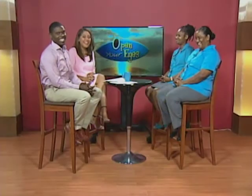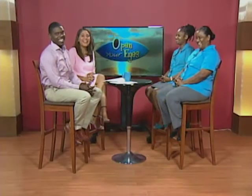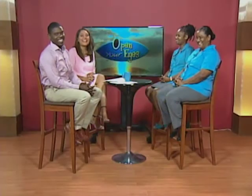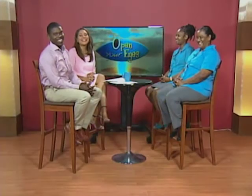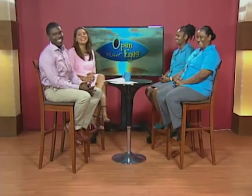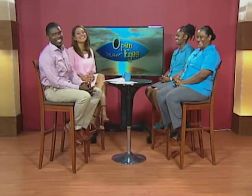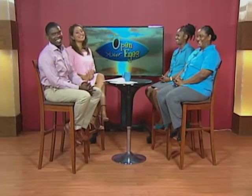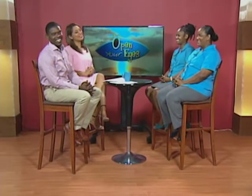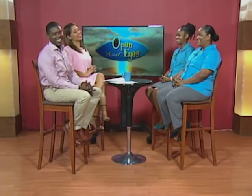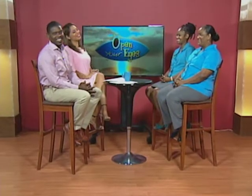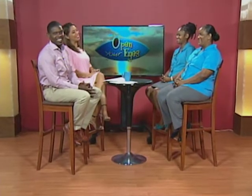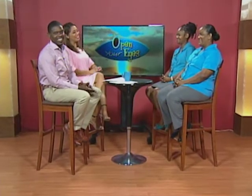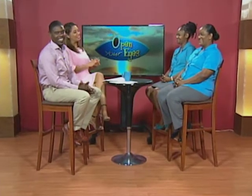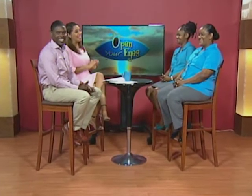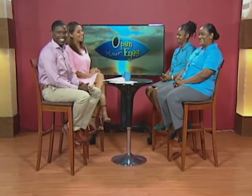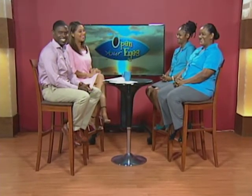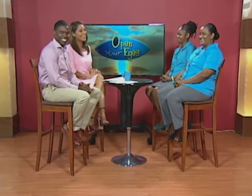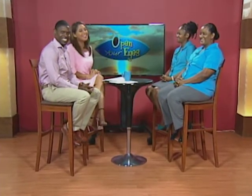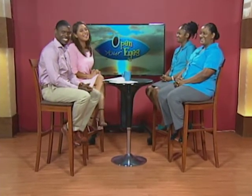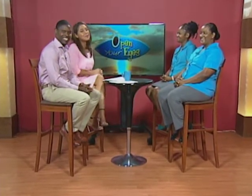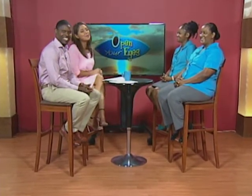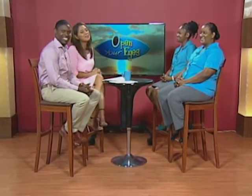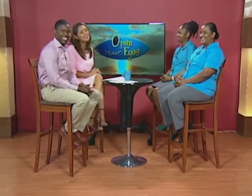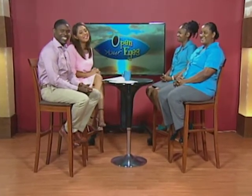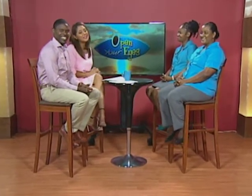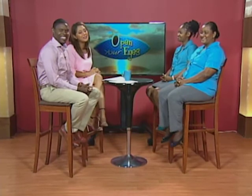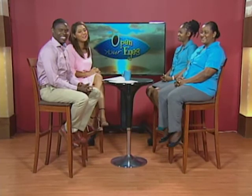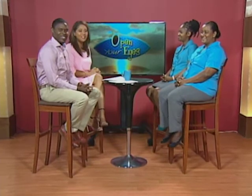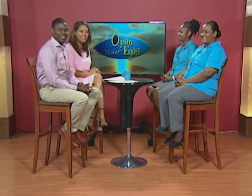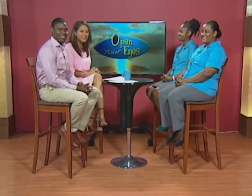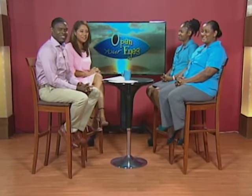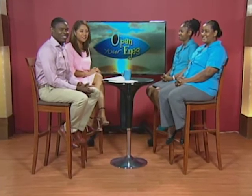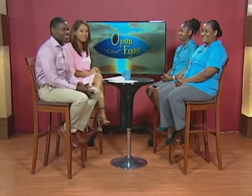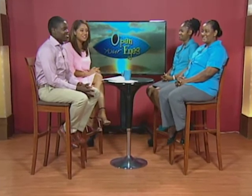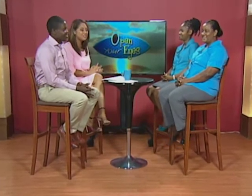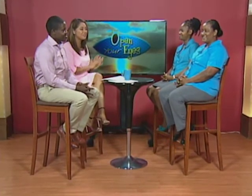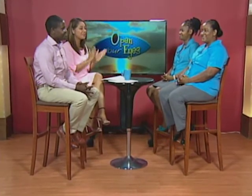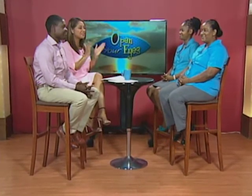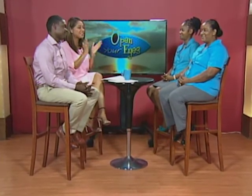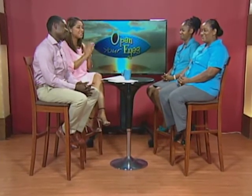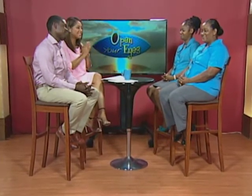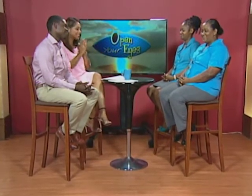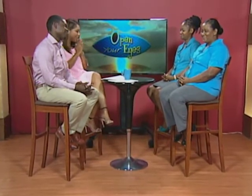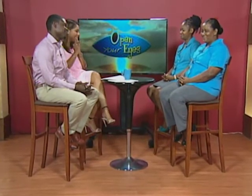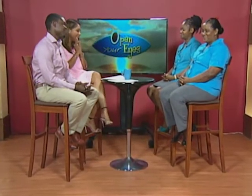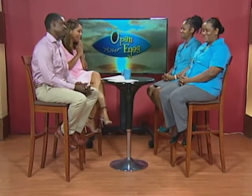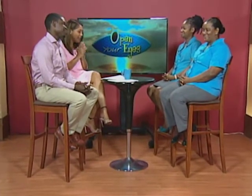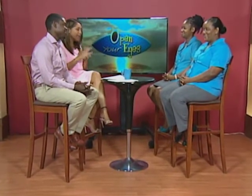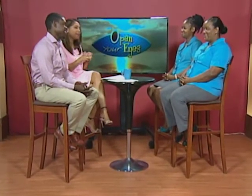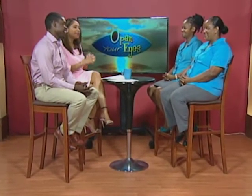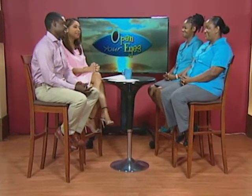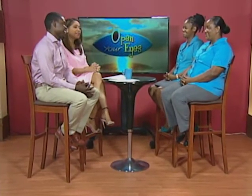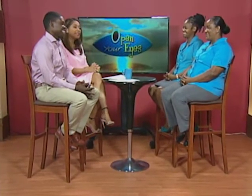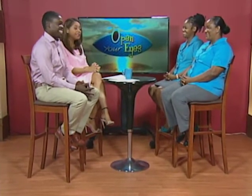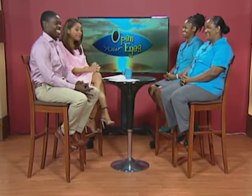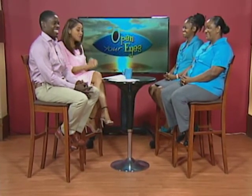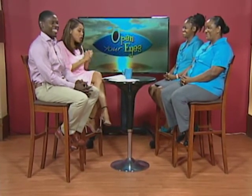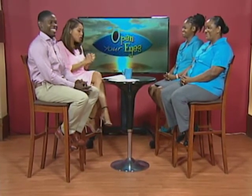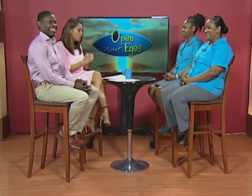and welcome back and we're moving into a second conversation for today and it is all